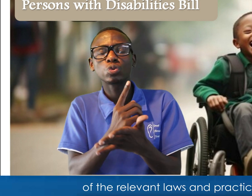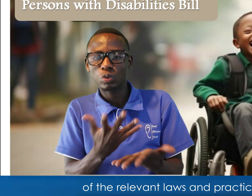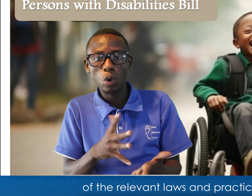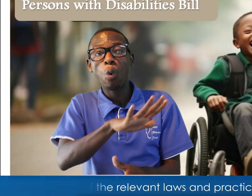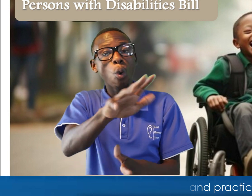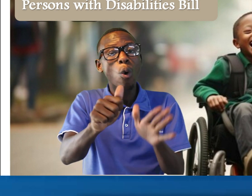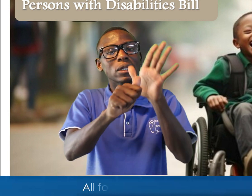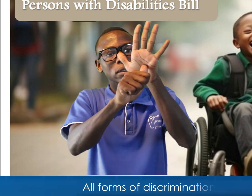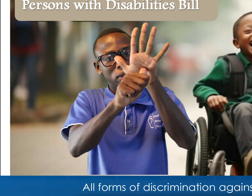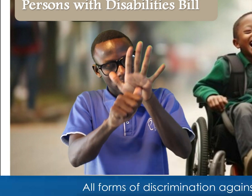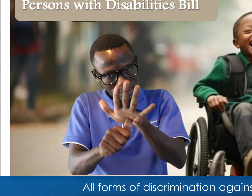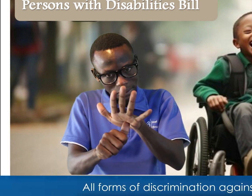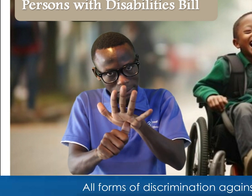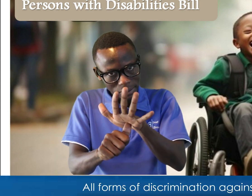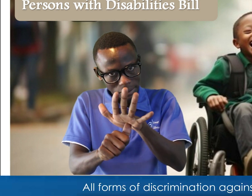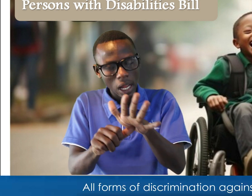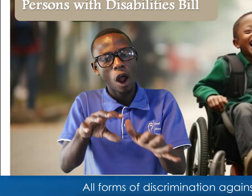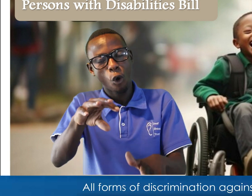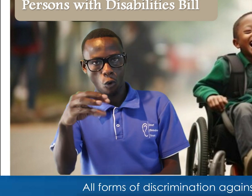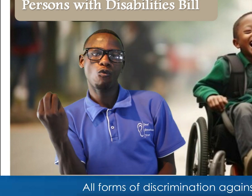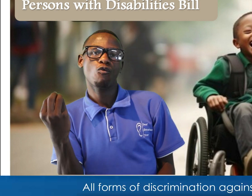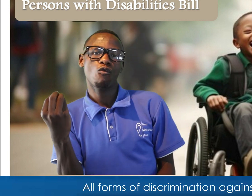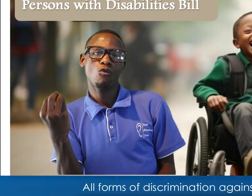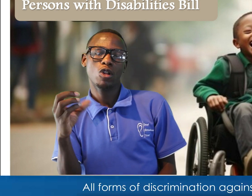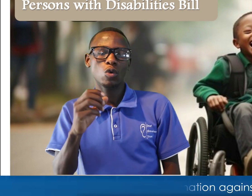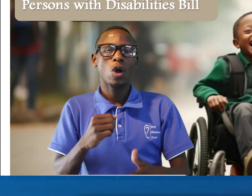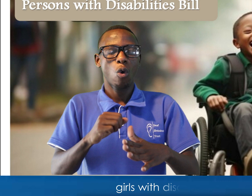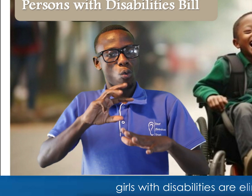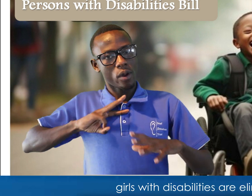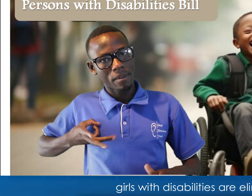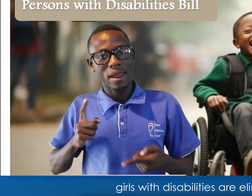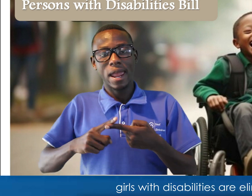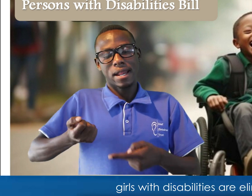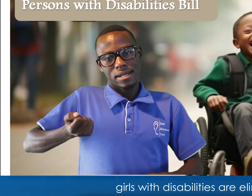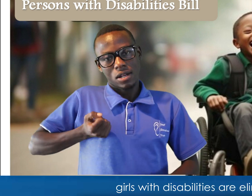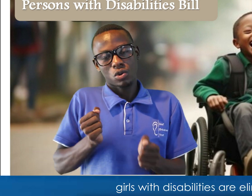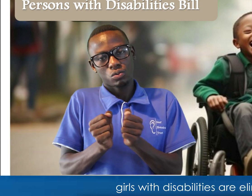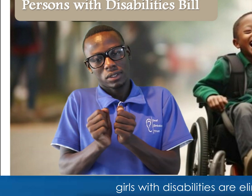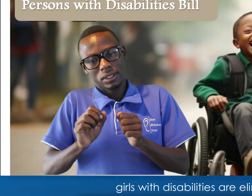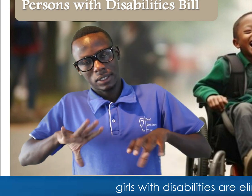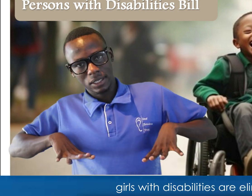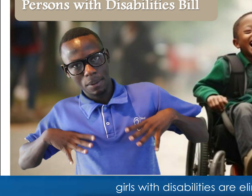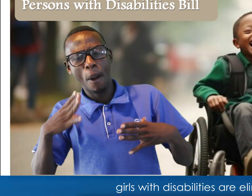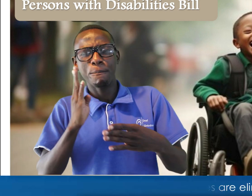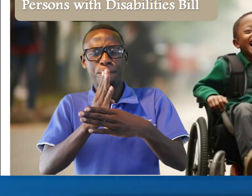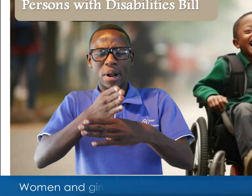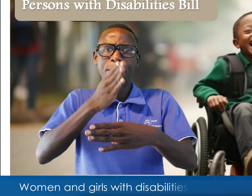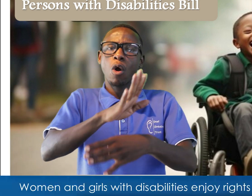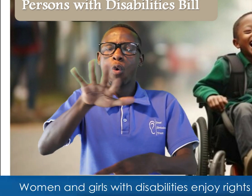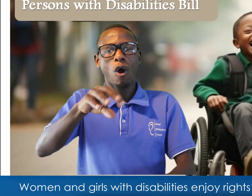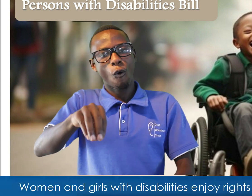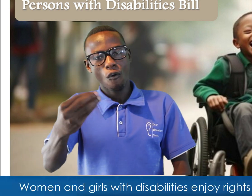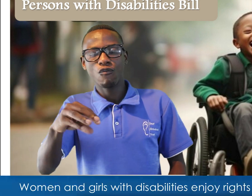to ensure that all forms of discrimination against women and girls with disabilities are eliminated.